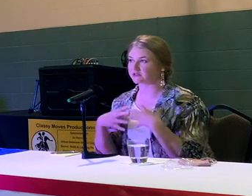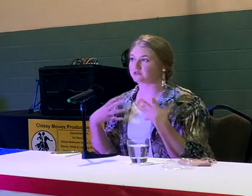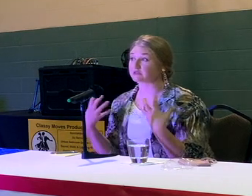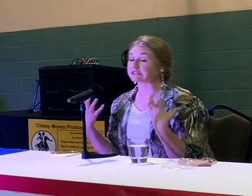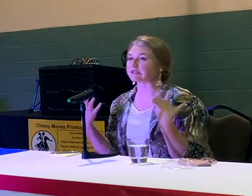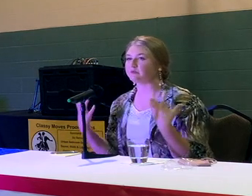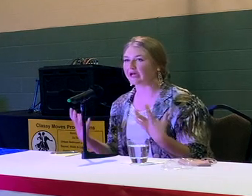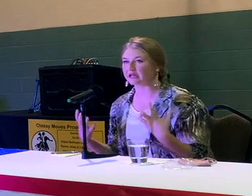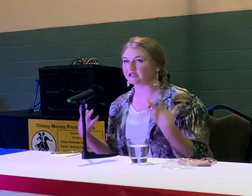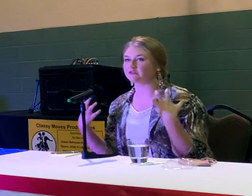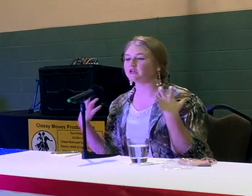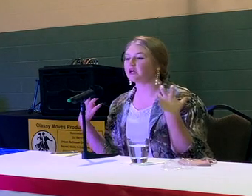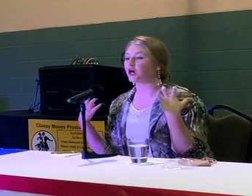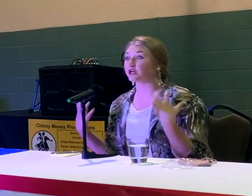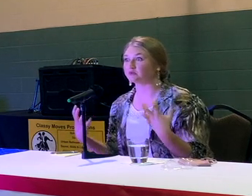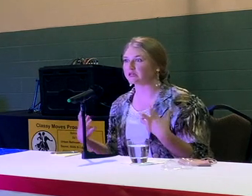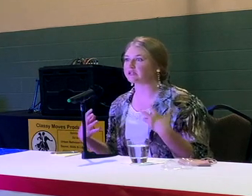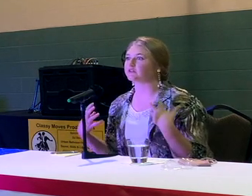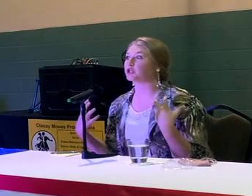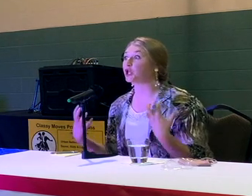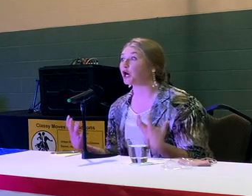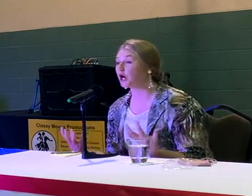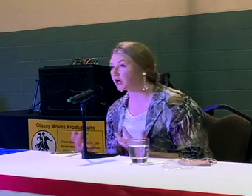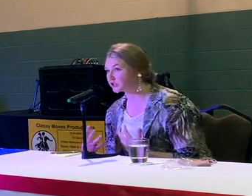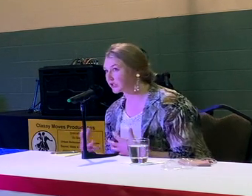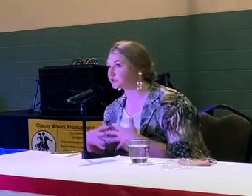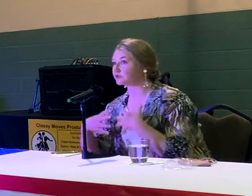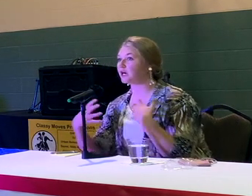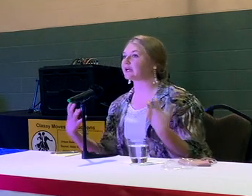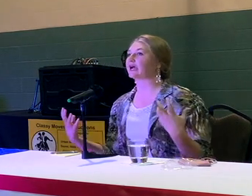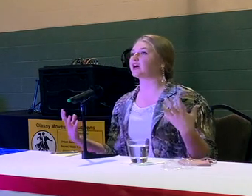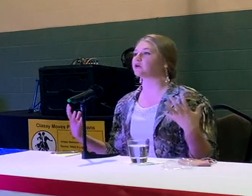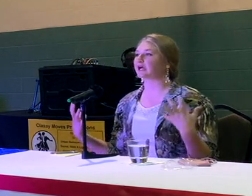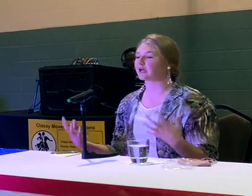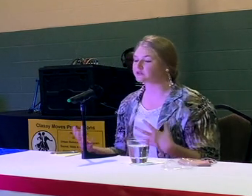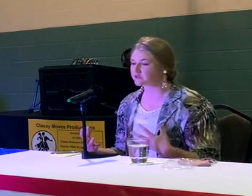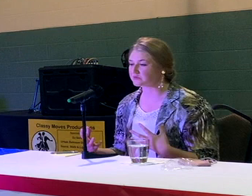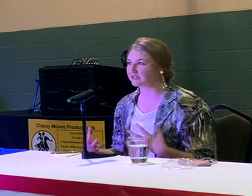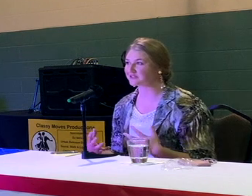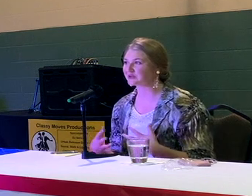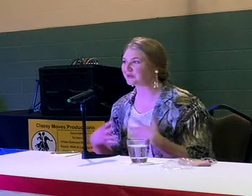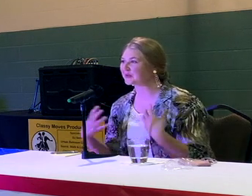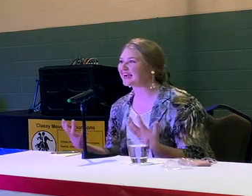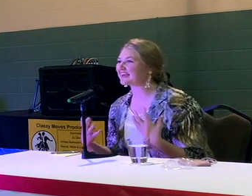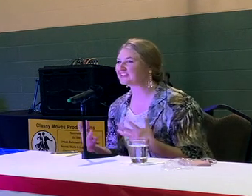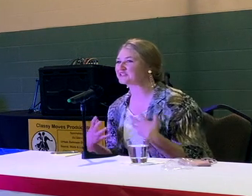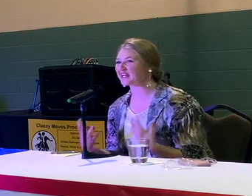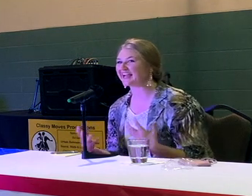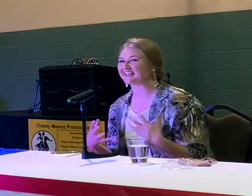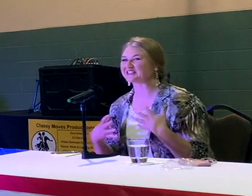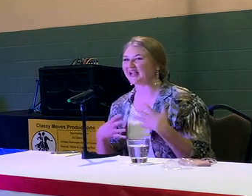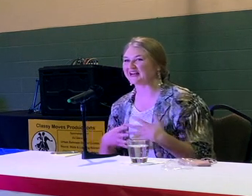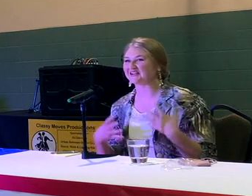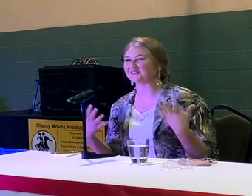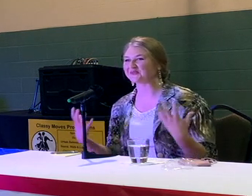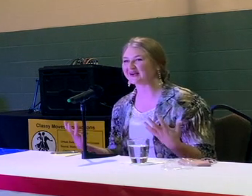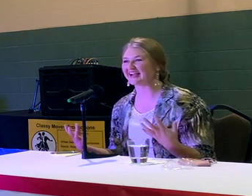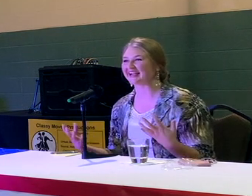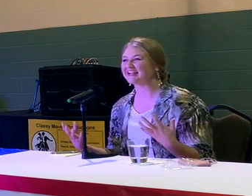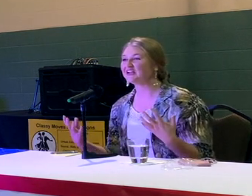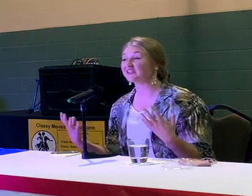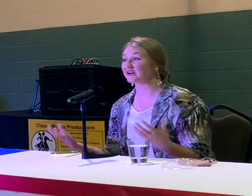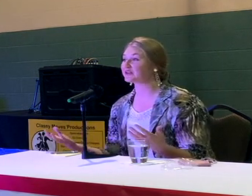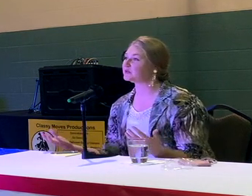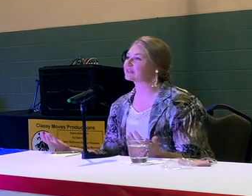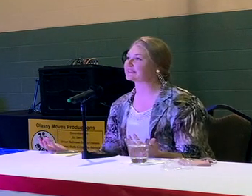again like cause these really combative, argumentative, long, drawn-out council meetings, we're not going to change any of the